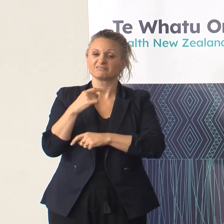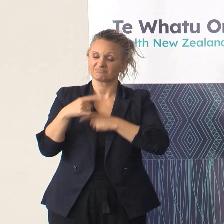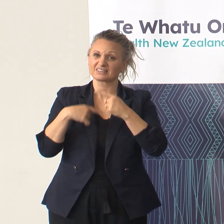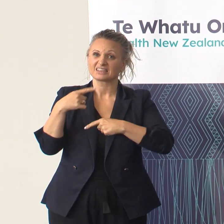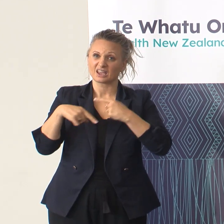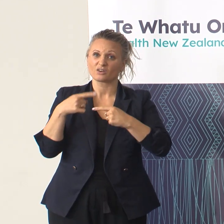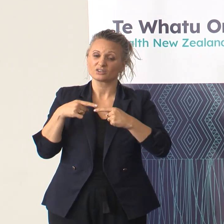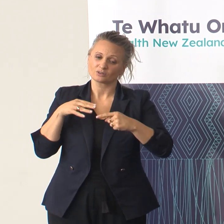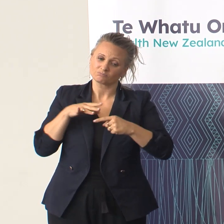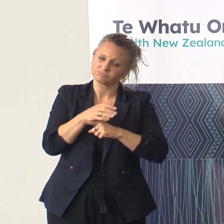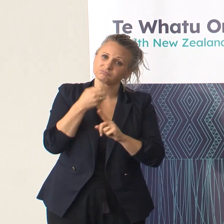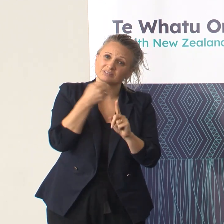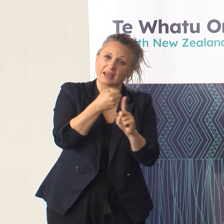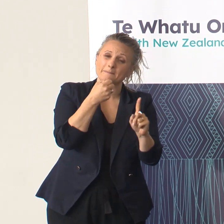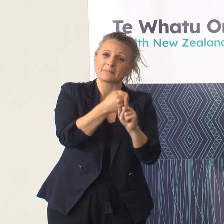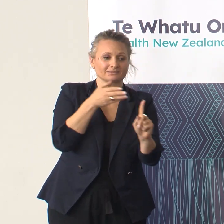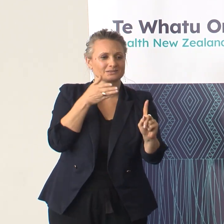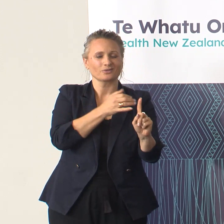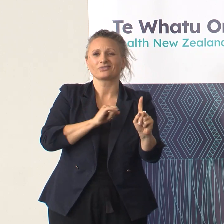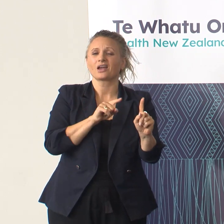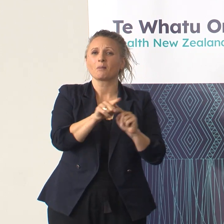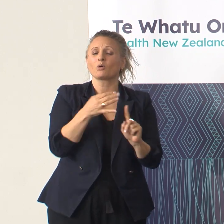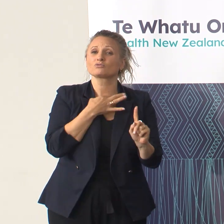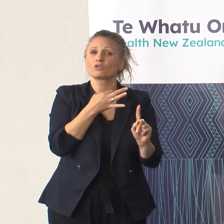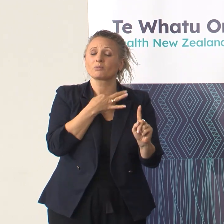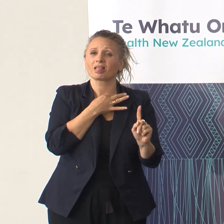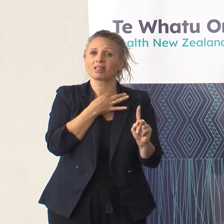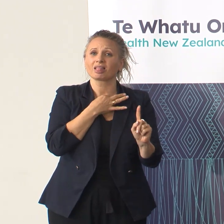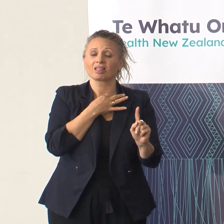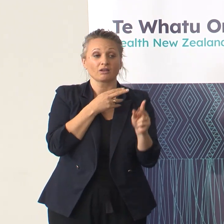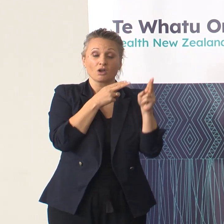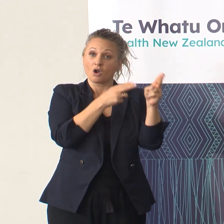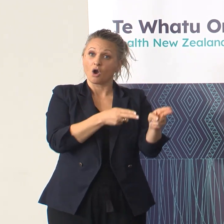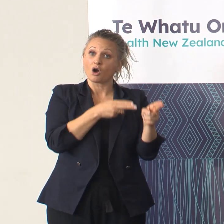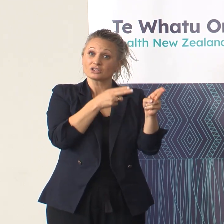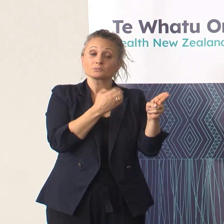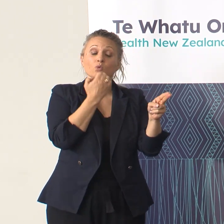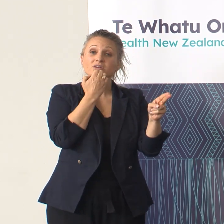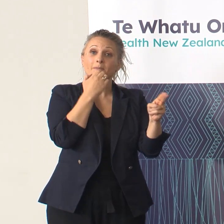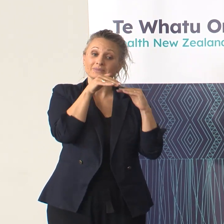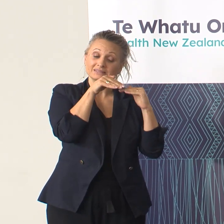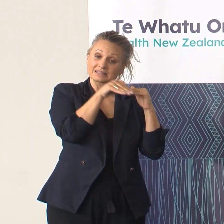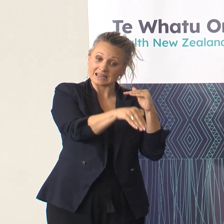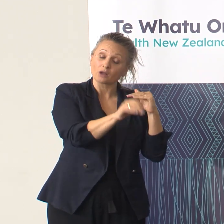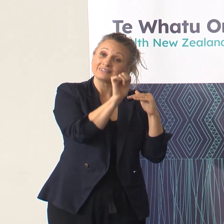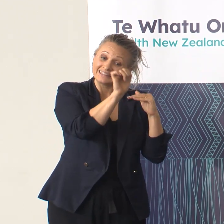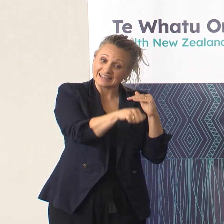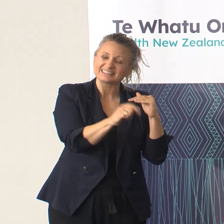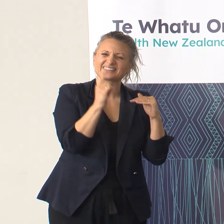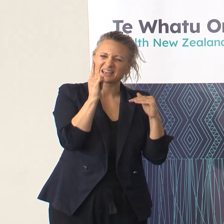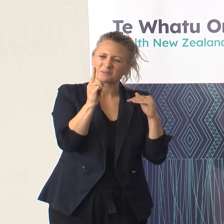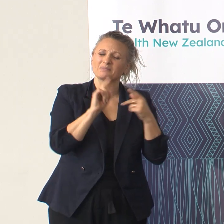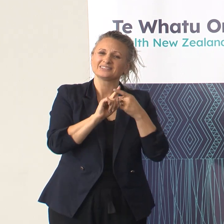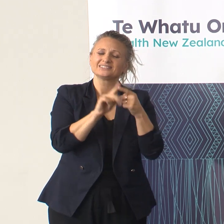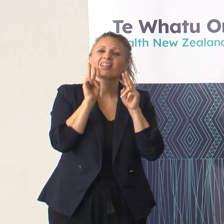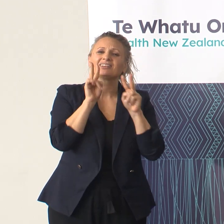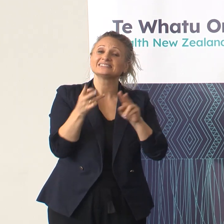particularly among our most vulnerable. While cases and hospitalisations have declined, we are continuing to see deaths on a daily